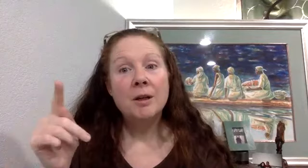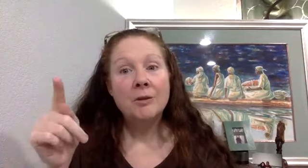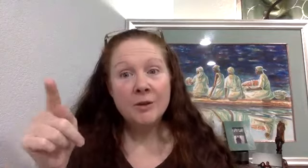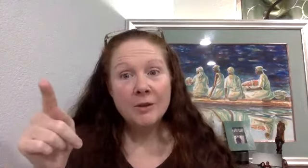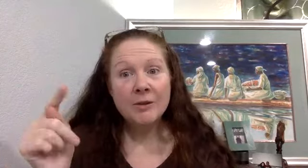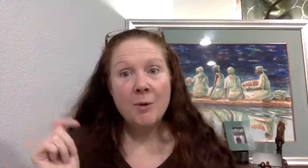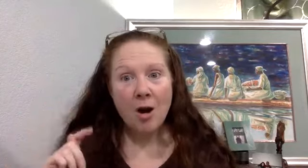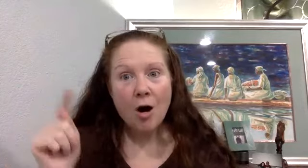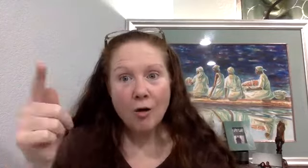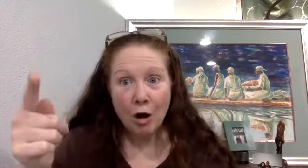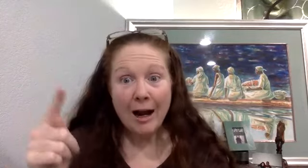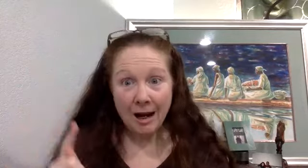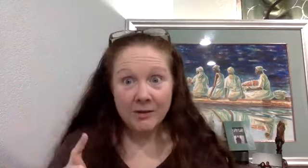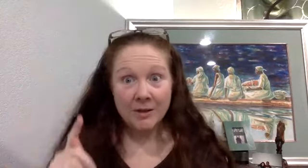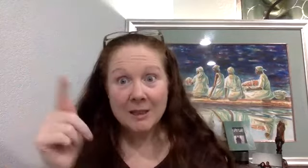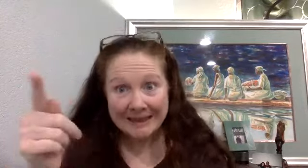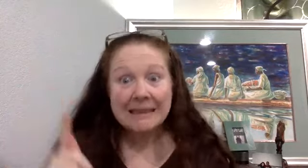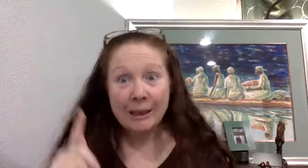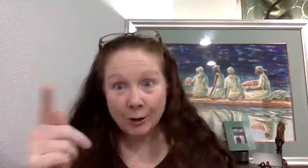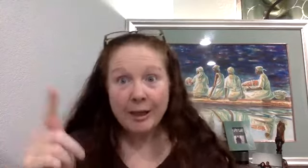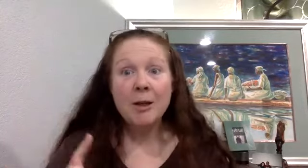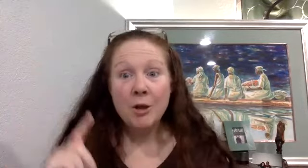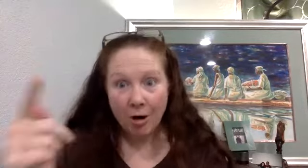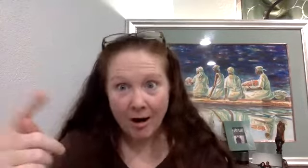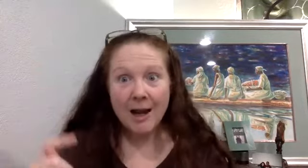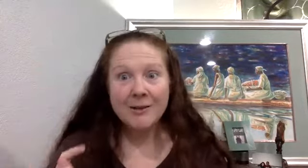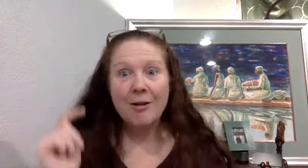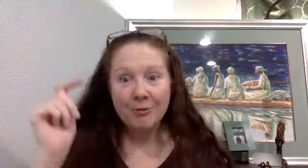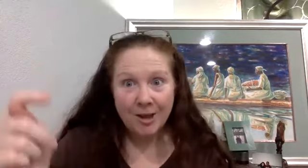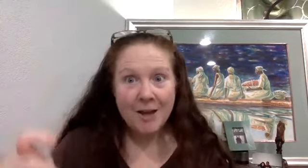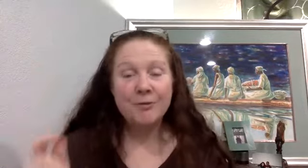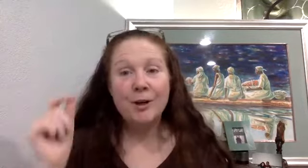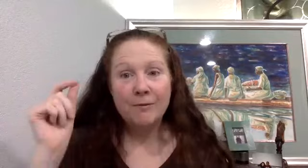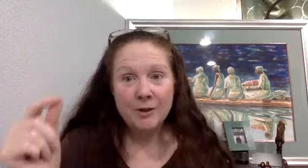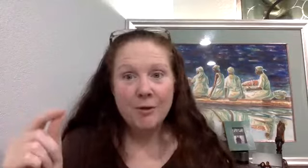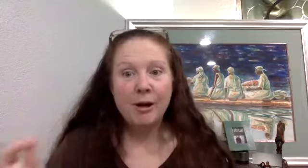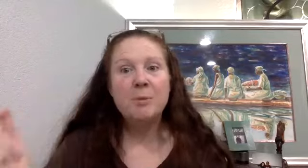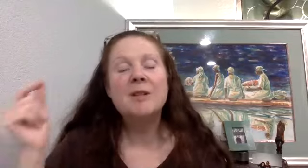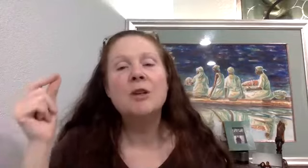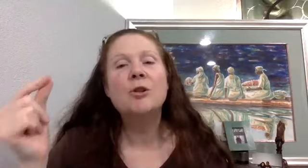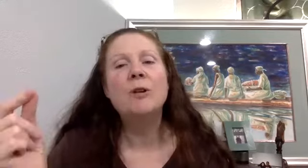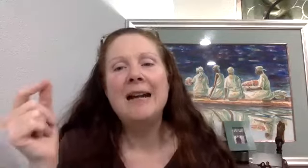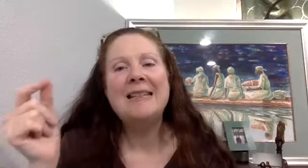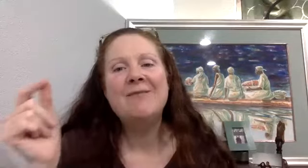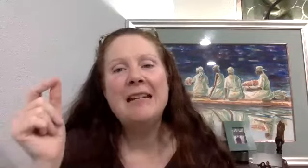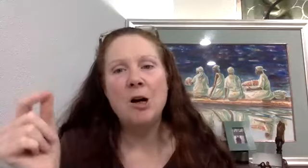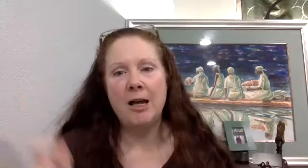this is our RX. This is literally the RX of a philosopher and a physiotherapist. Get your creativity on.